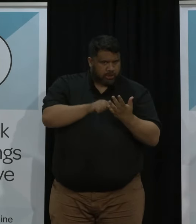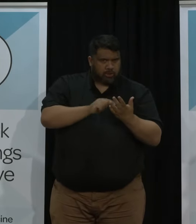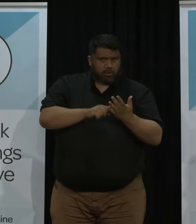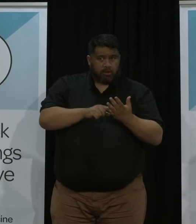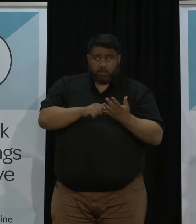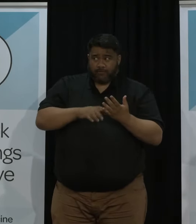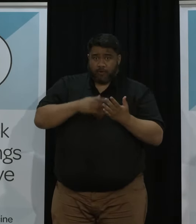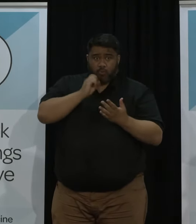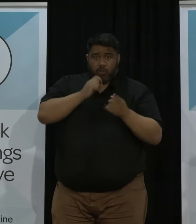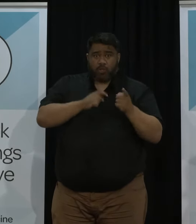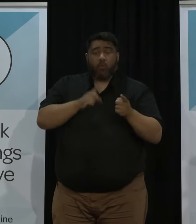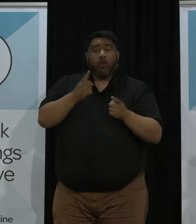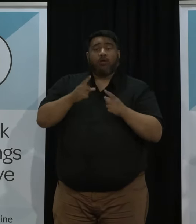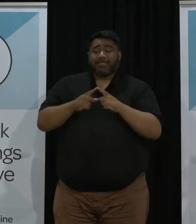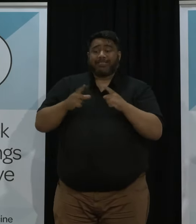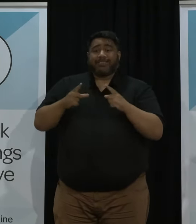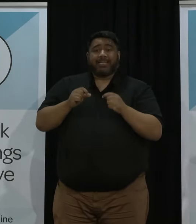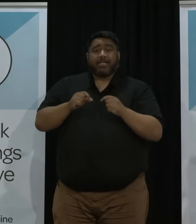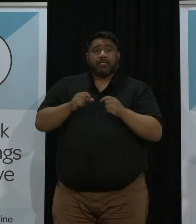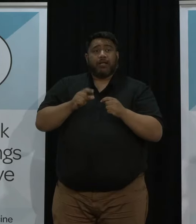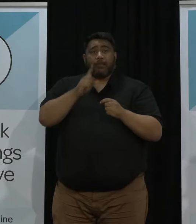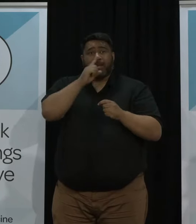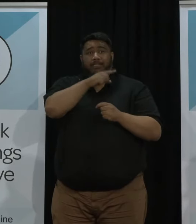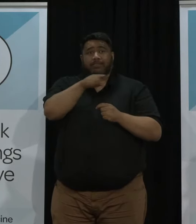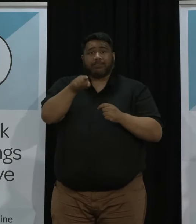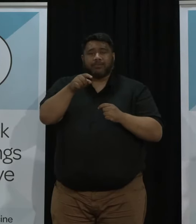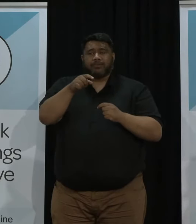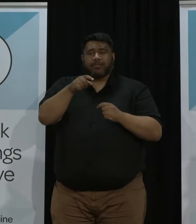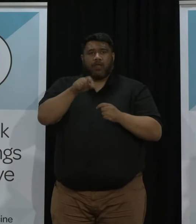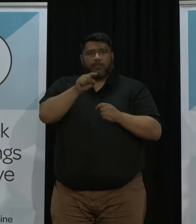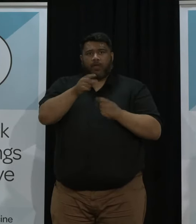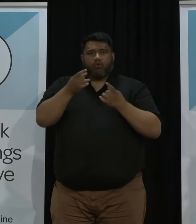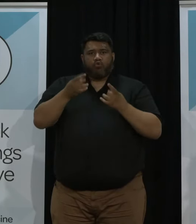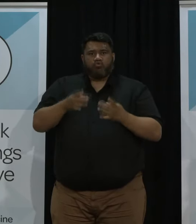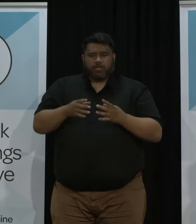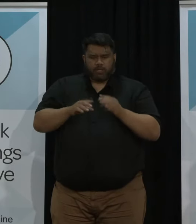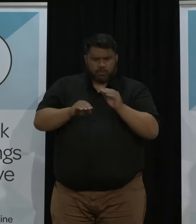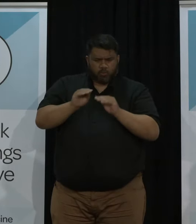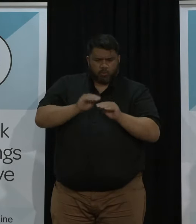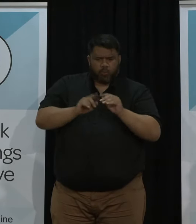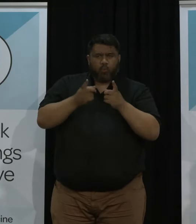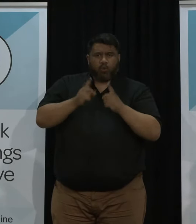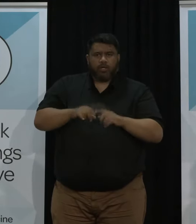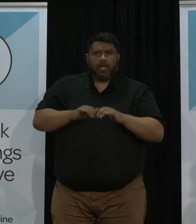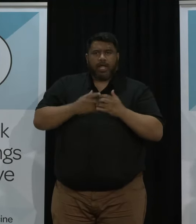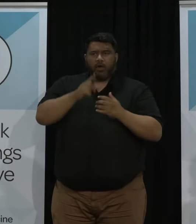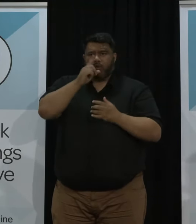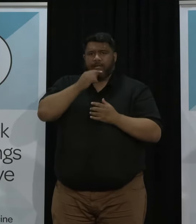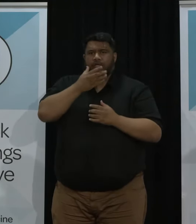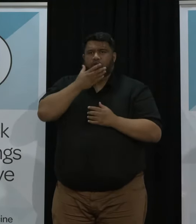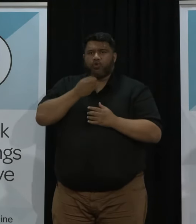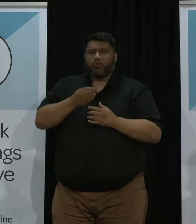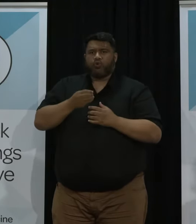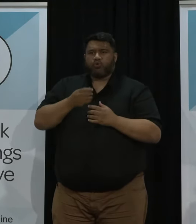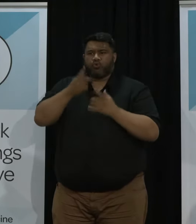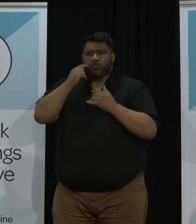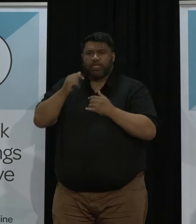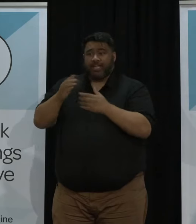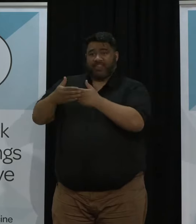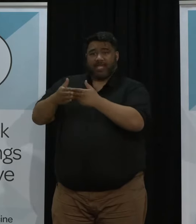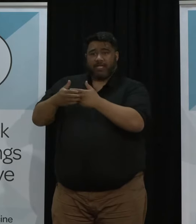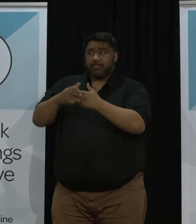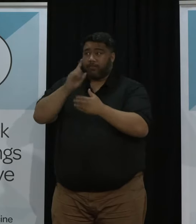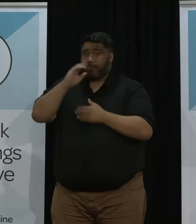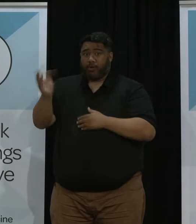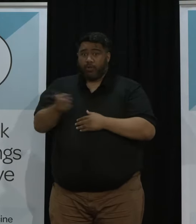ways that they can build into their ticketing process some of those checks that otherwise might be at gate That's one of the